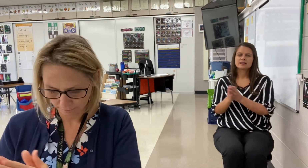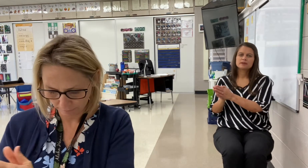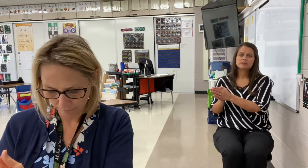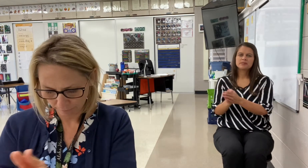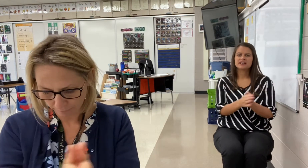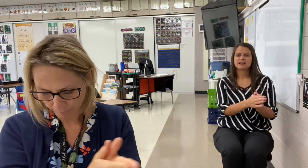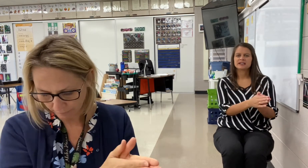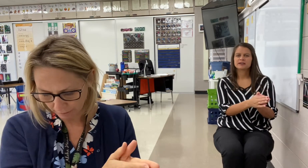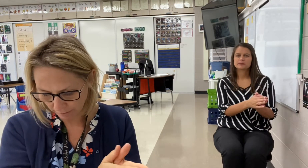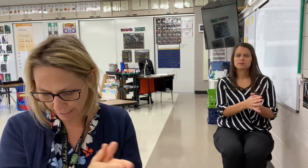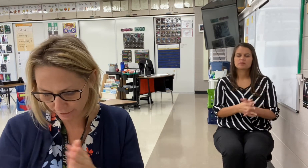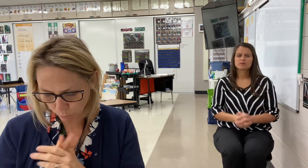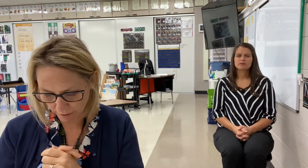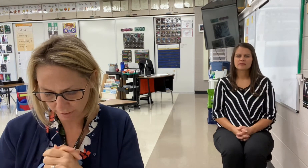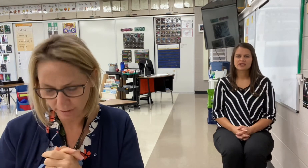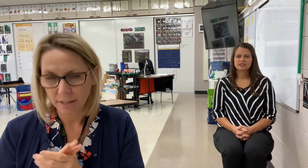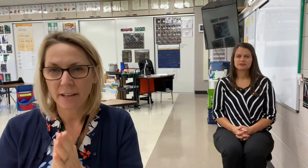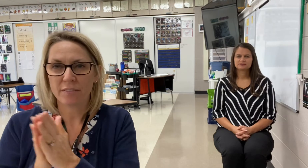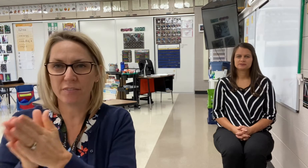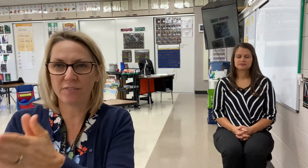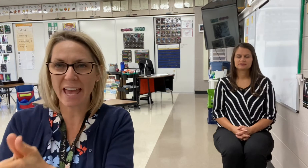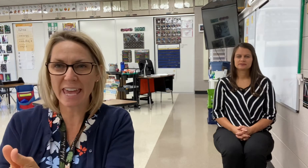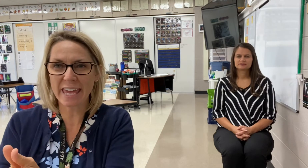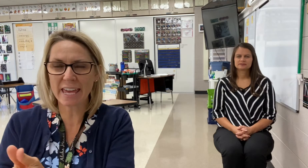Pick. Last one. Vein.